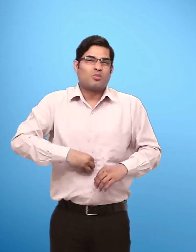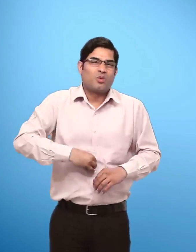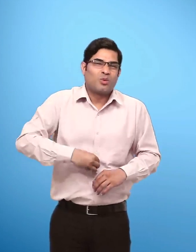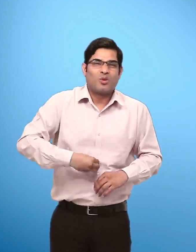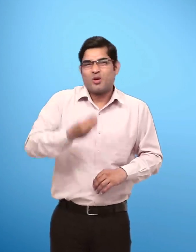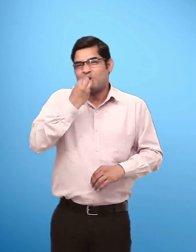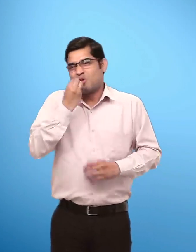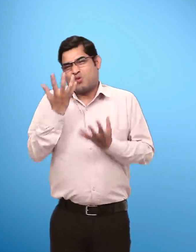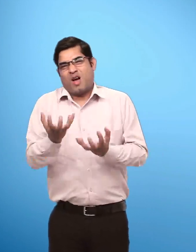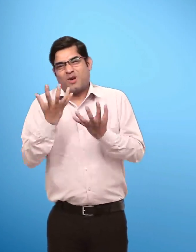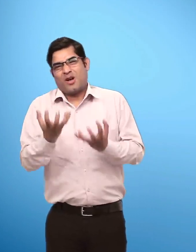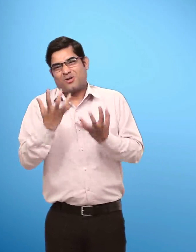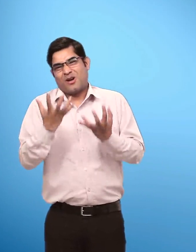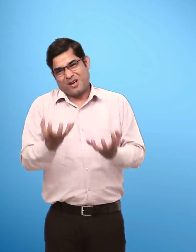Want to eat more